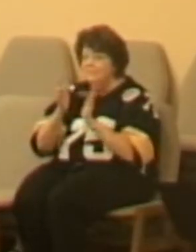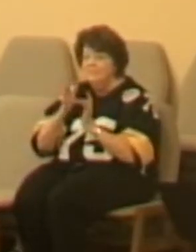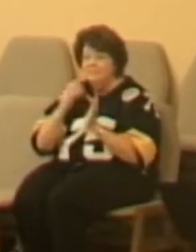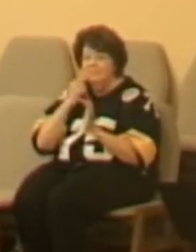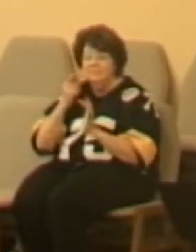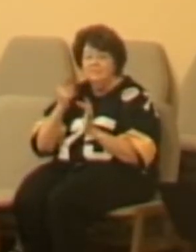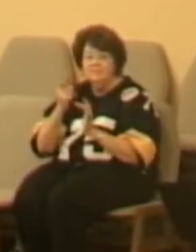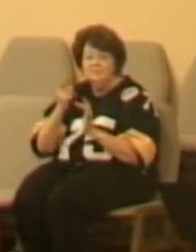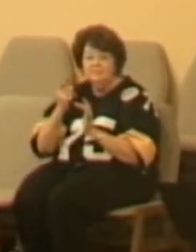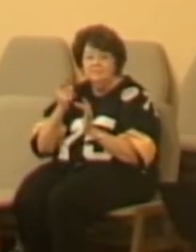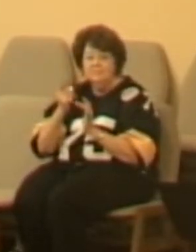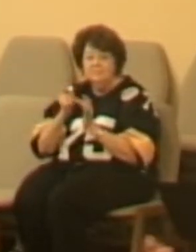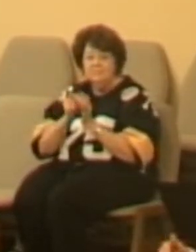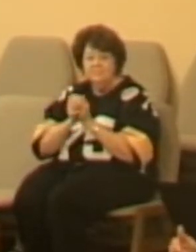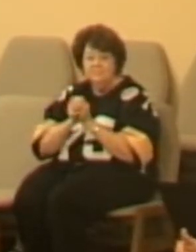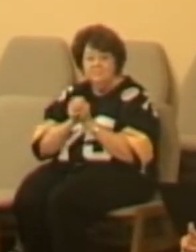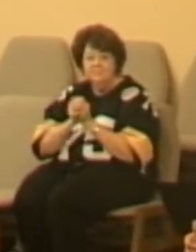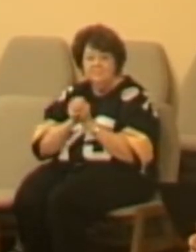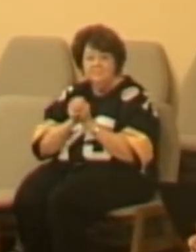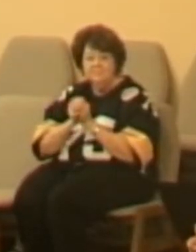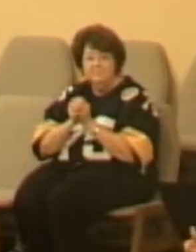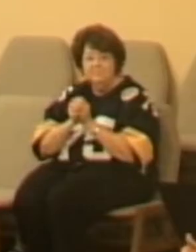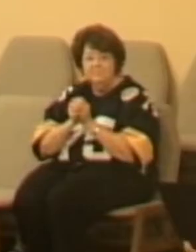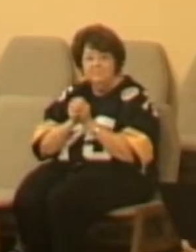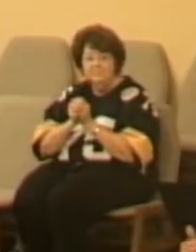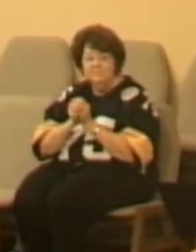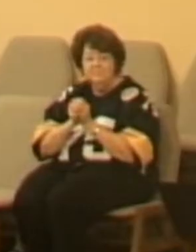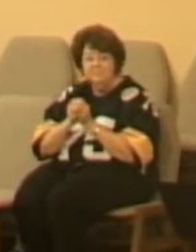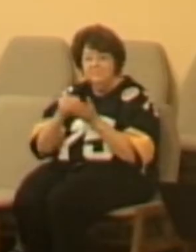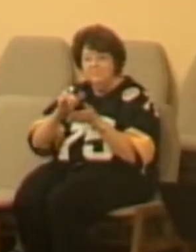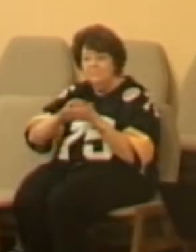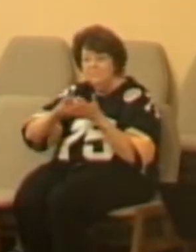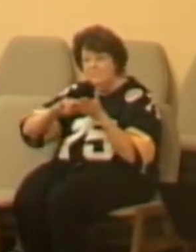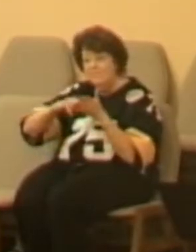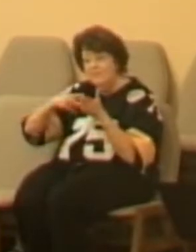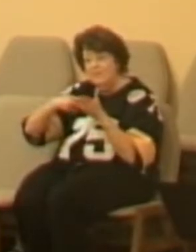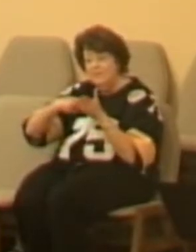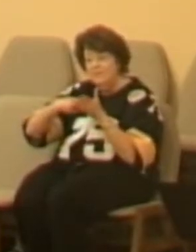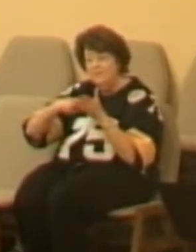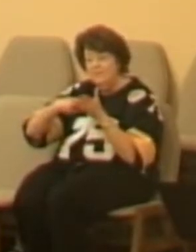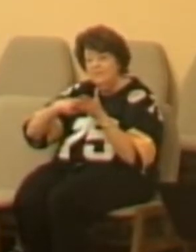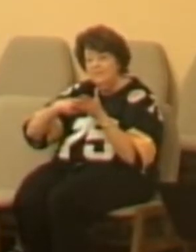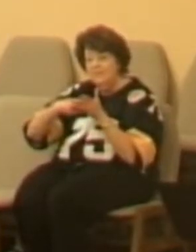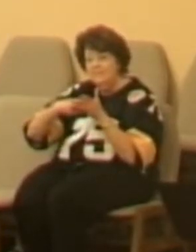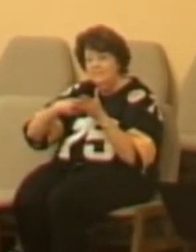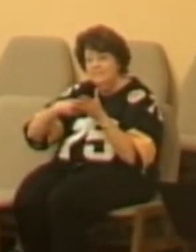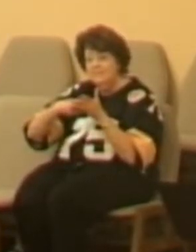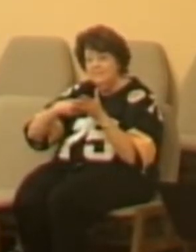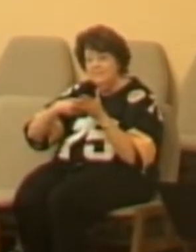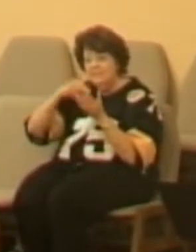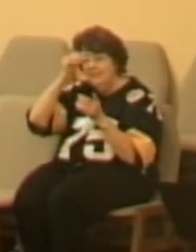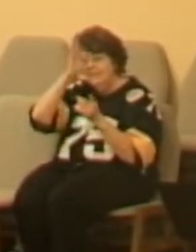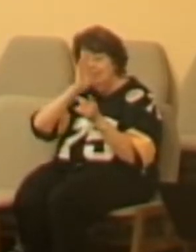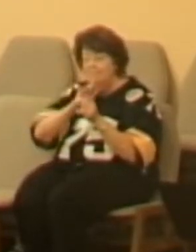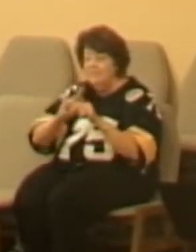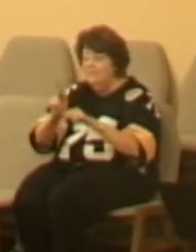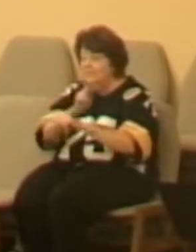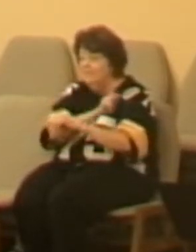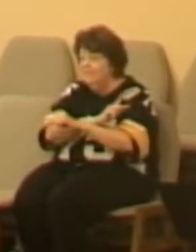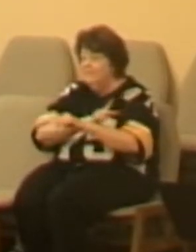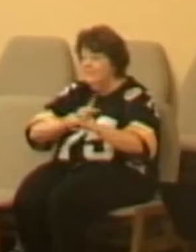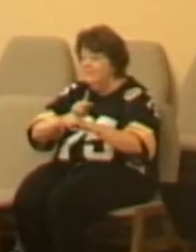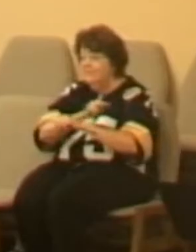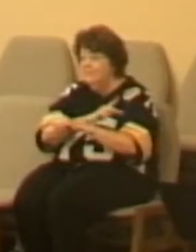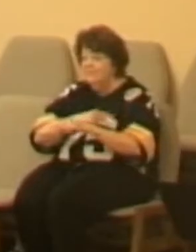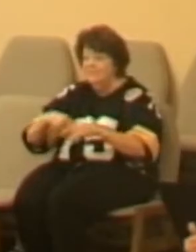phrase, has come near, can also be translated, is at hand. So that phrase could read,